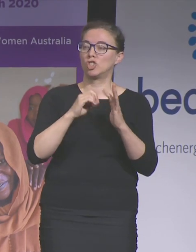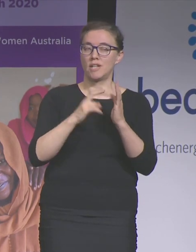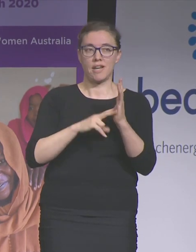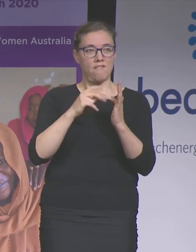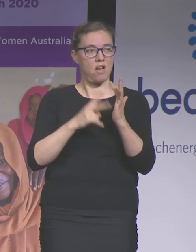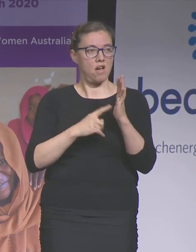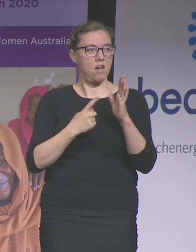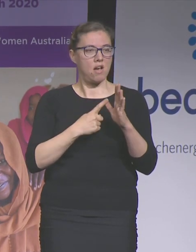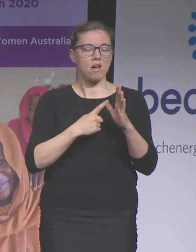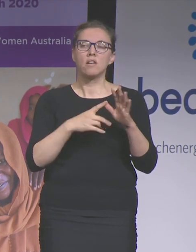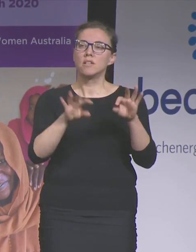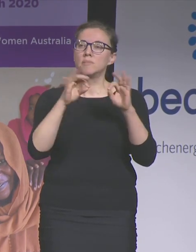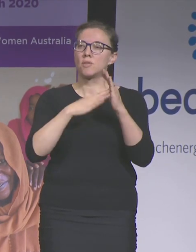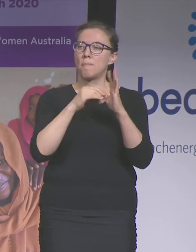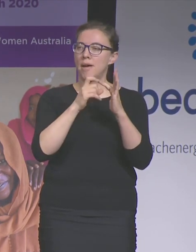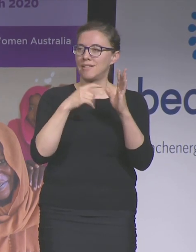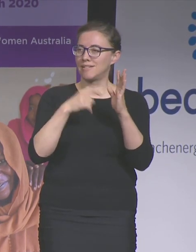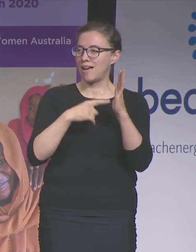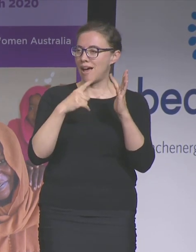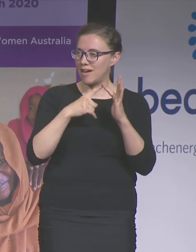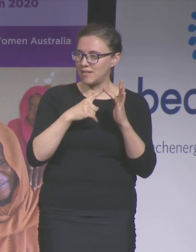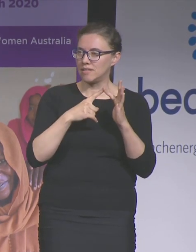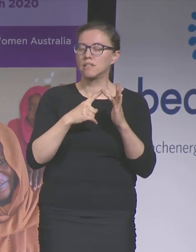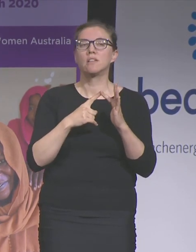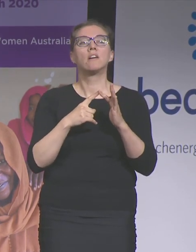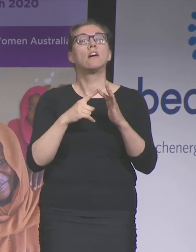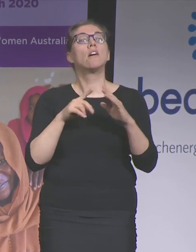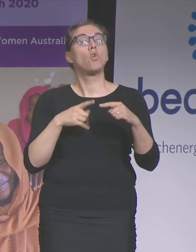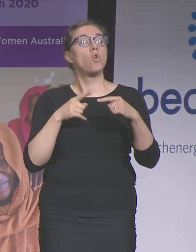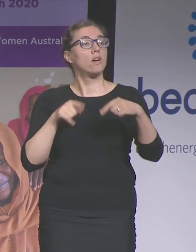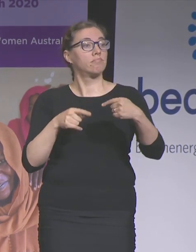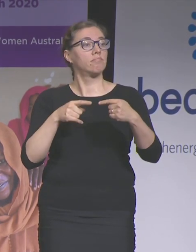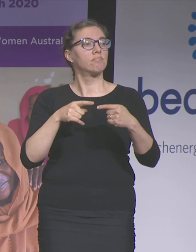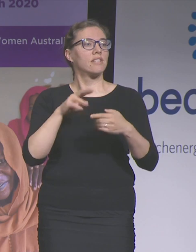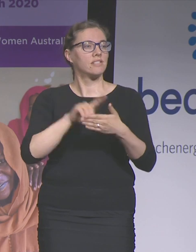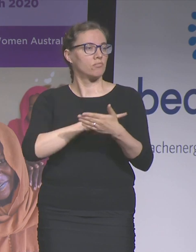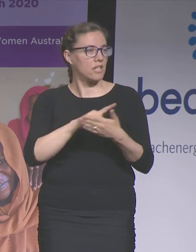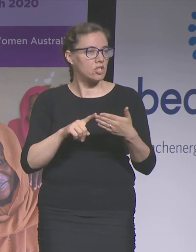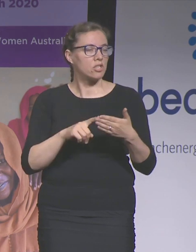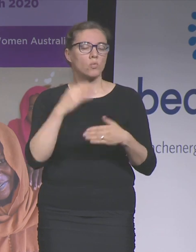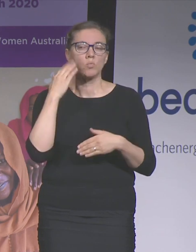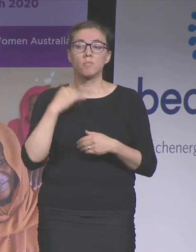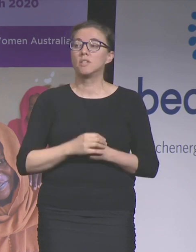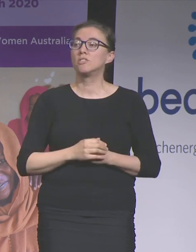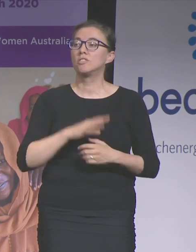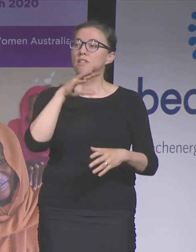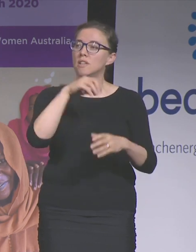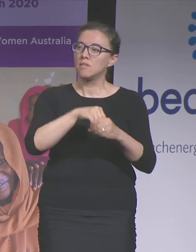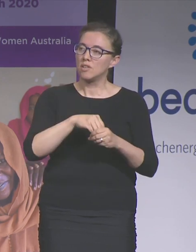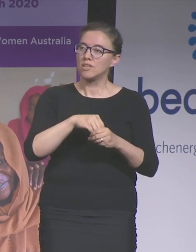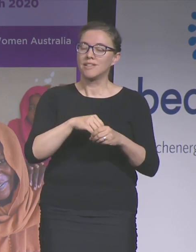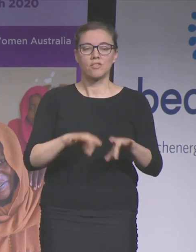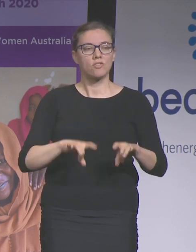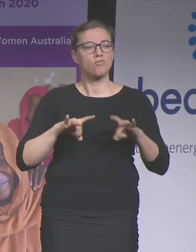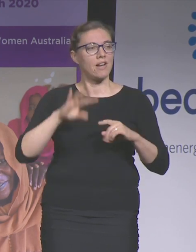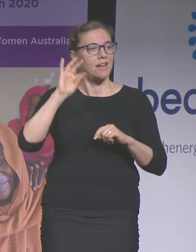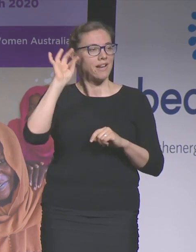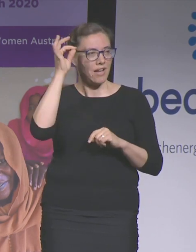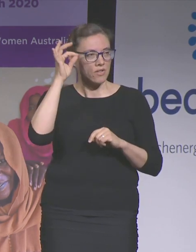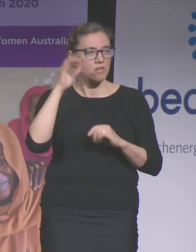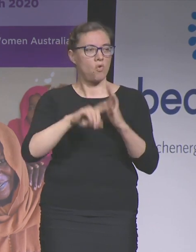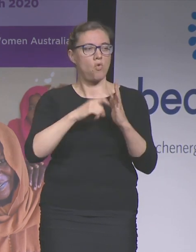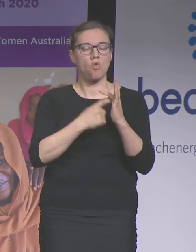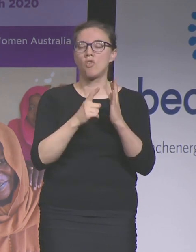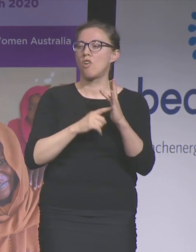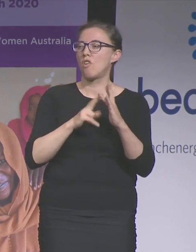and independent expert on discrimination against women. She is a member of the Council for the Order of Australia and in 2016 Elizabeth